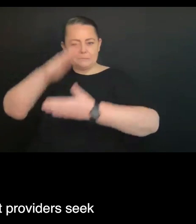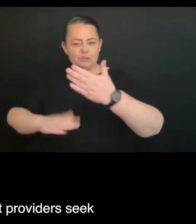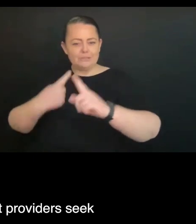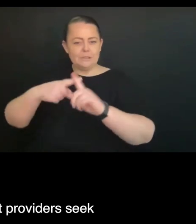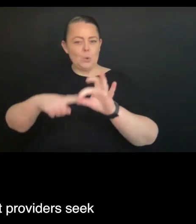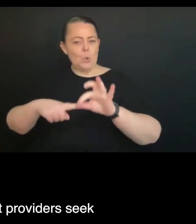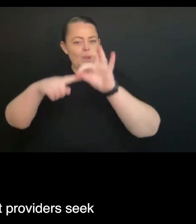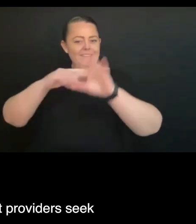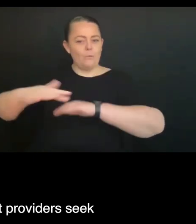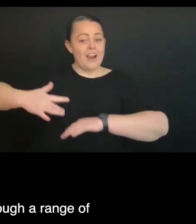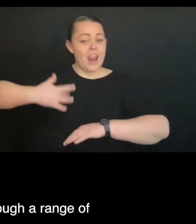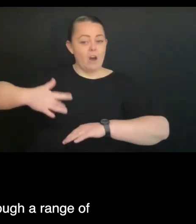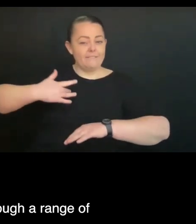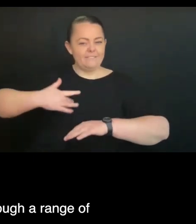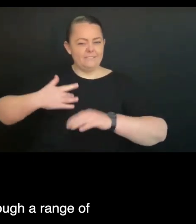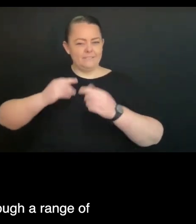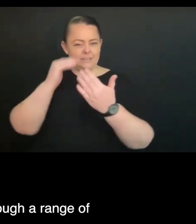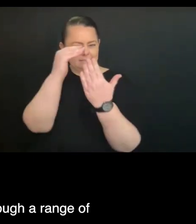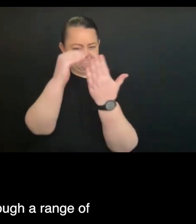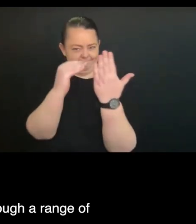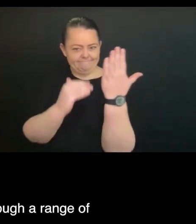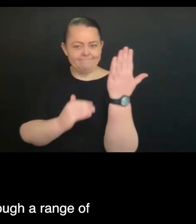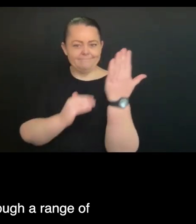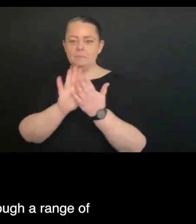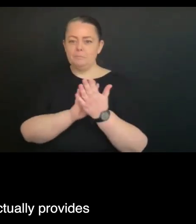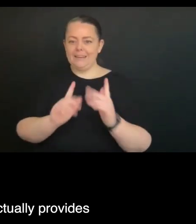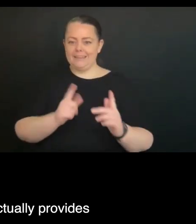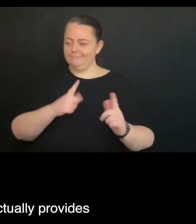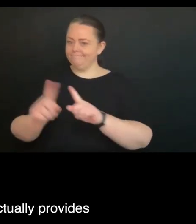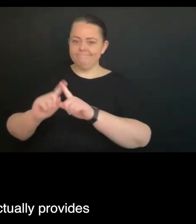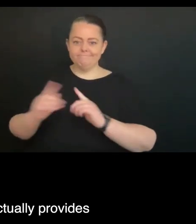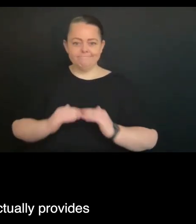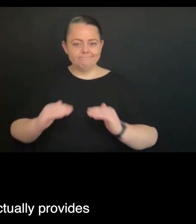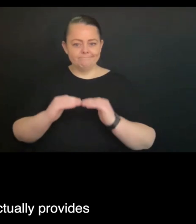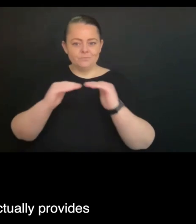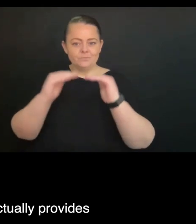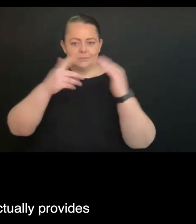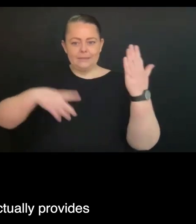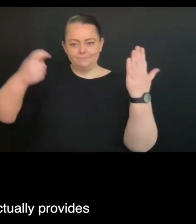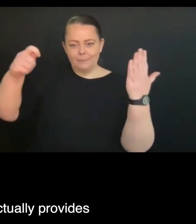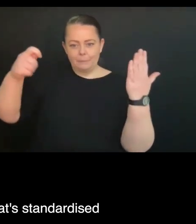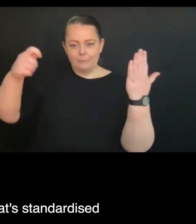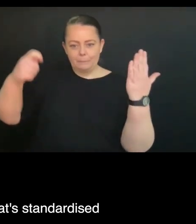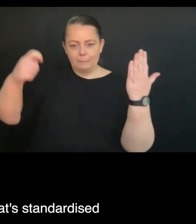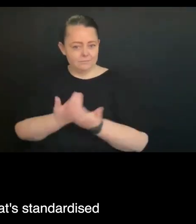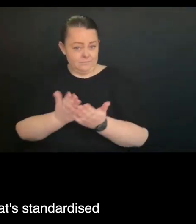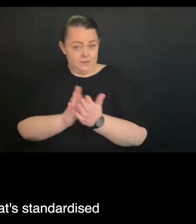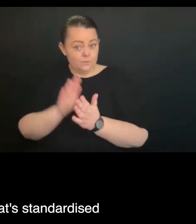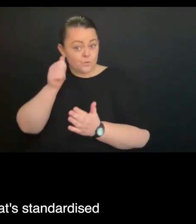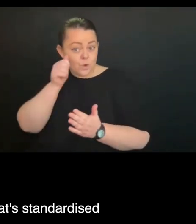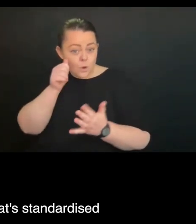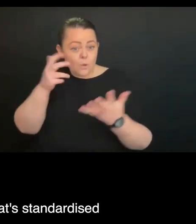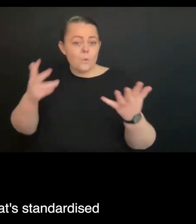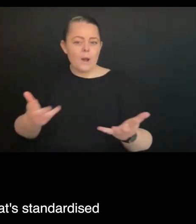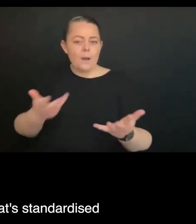that's because we know that providers seek consumer feedback already through a range of different mechanisms. But this actually provides an opportunity to do